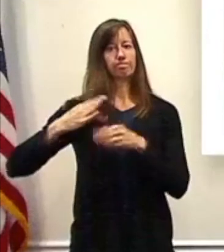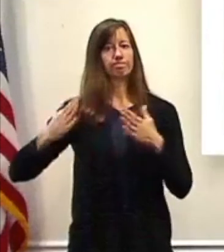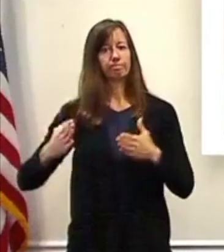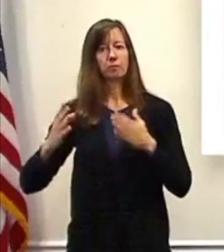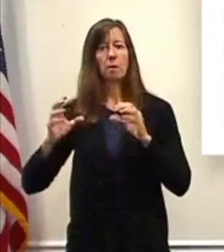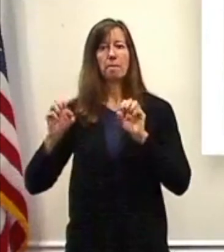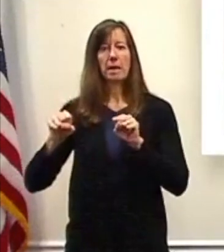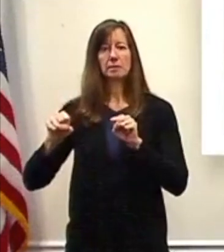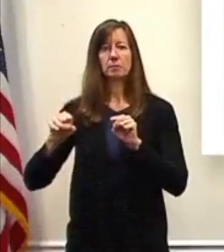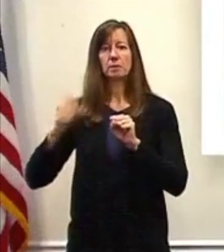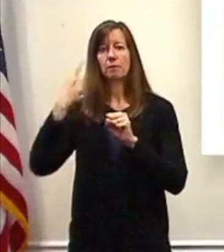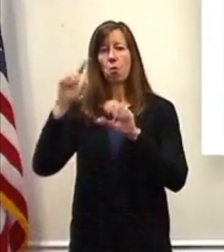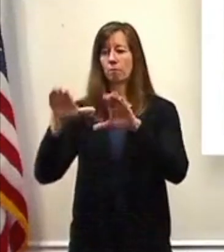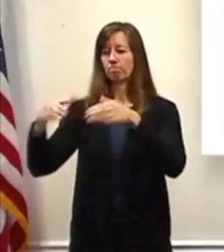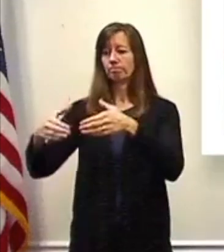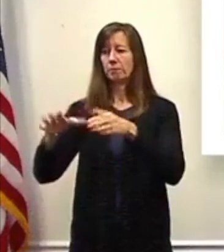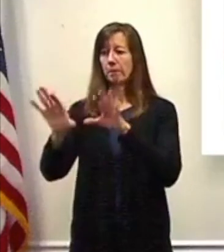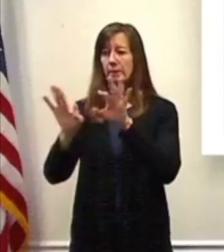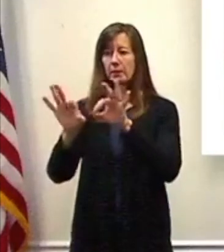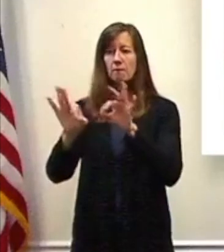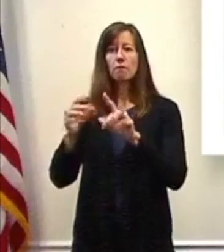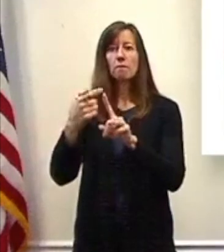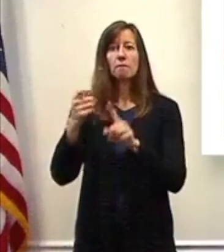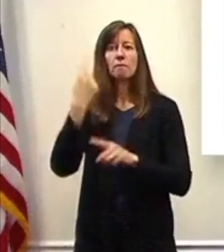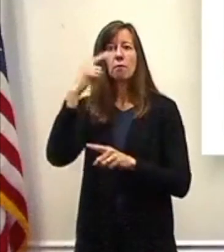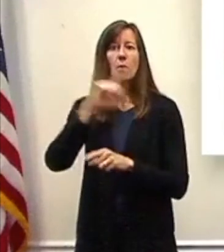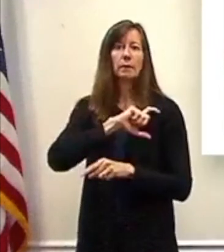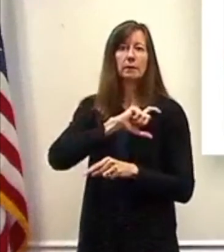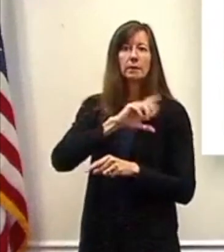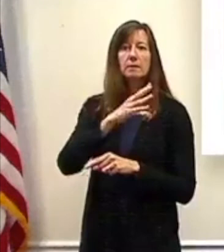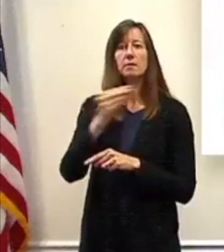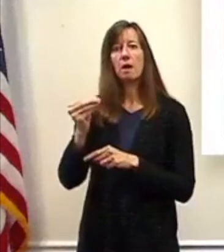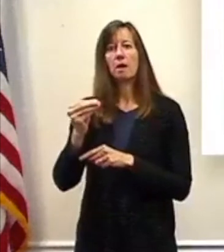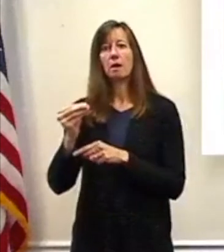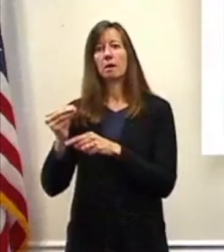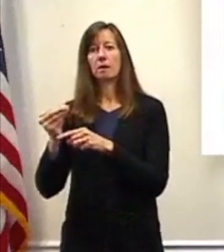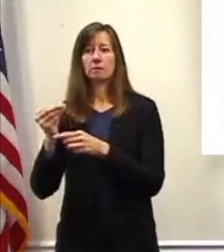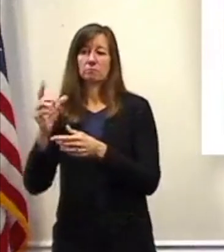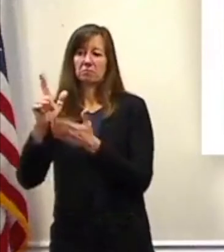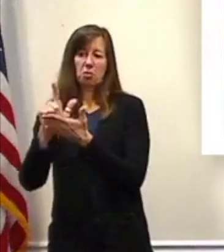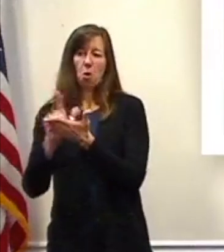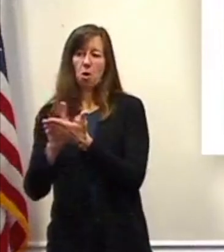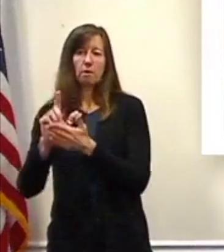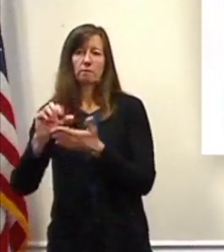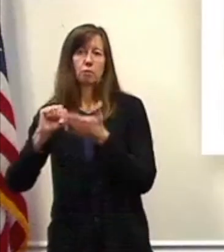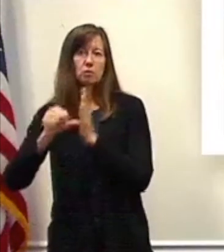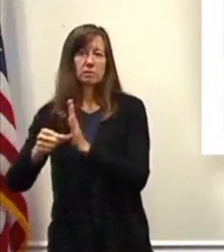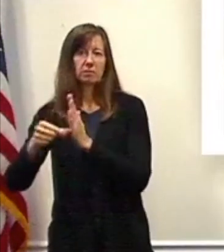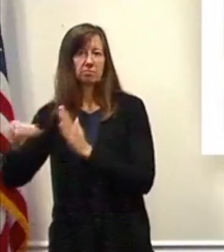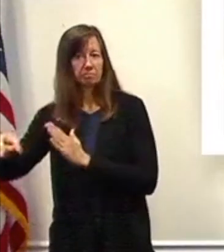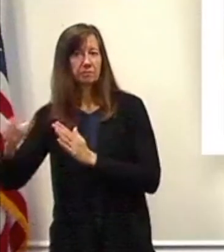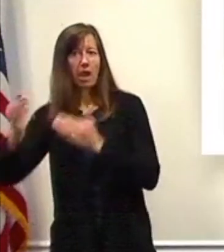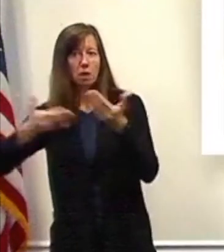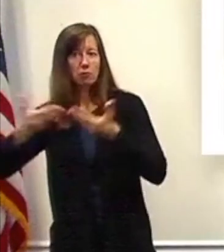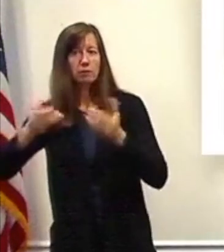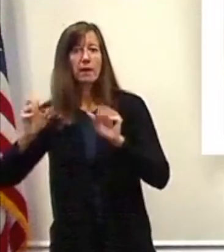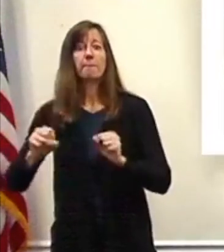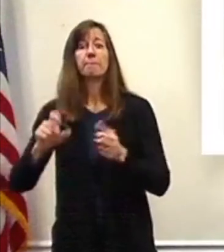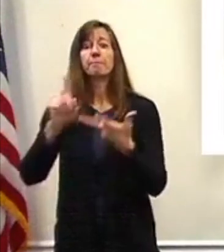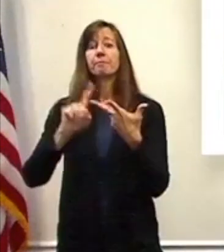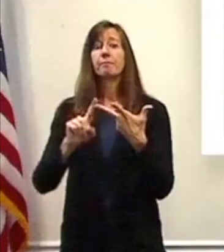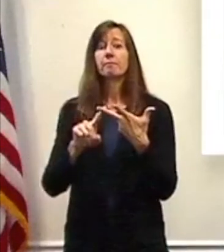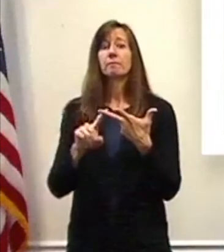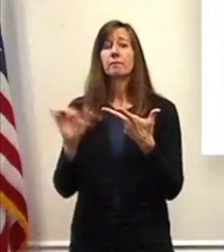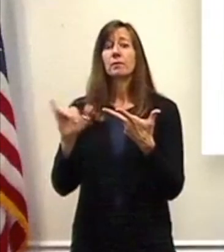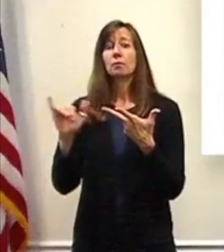in the pool of candidates for police and law enforcement hiring. We're also rolling out, in partnership with our